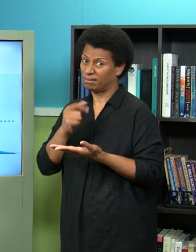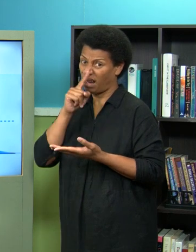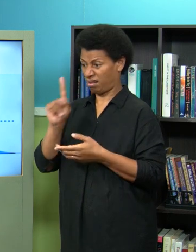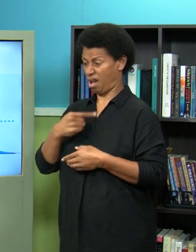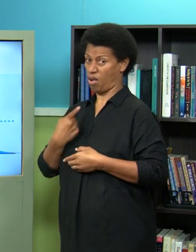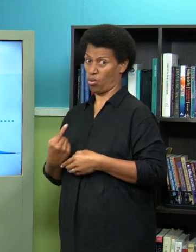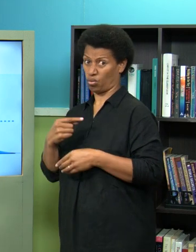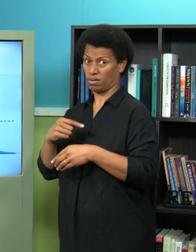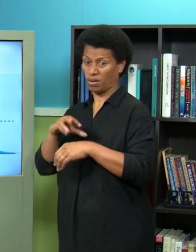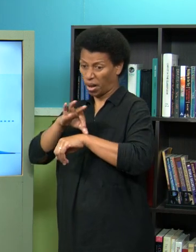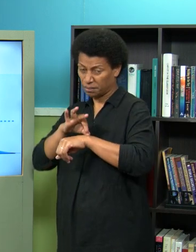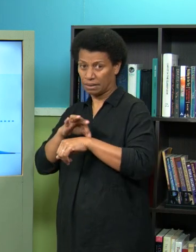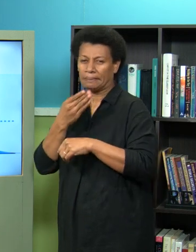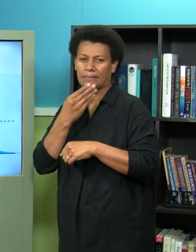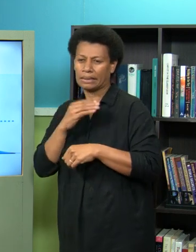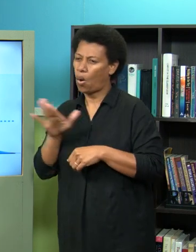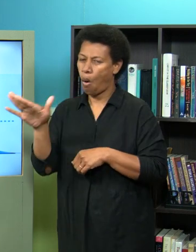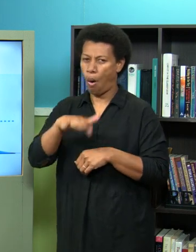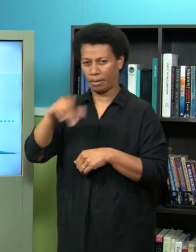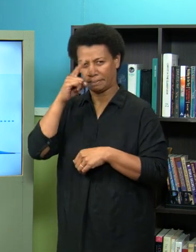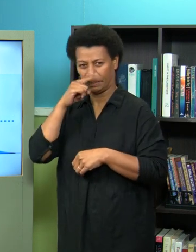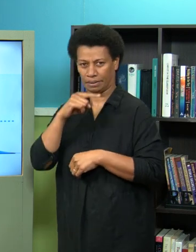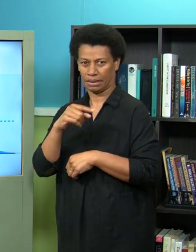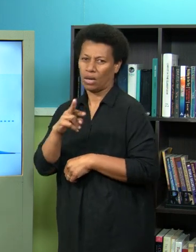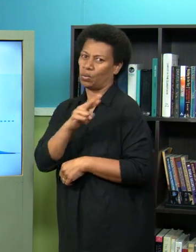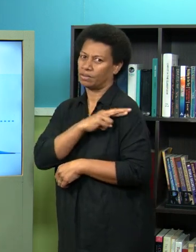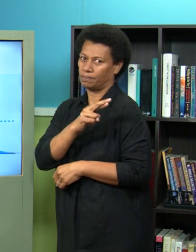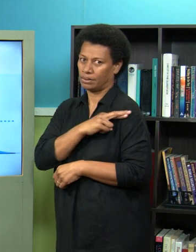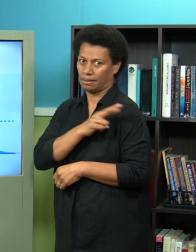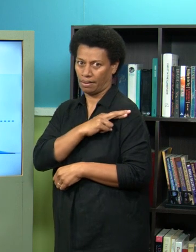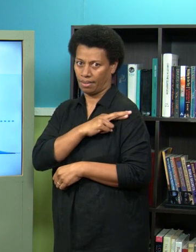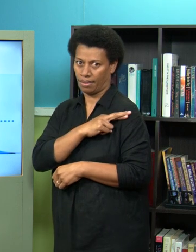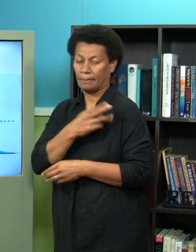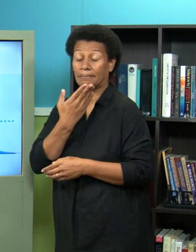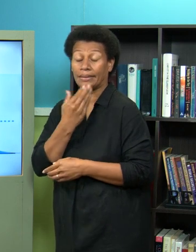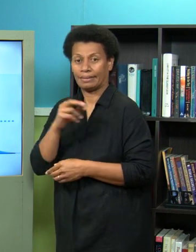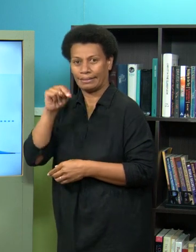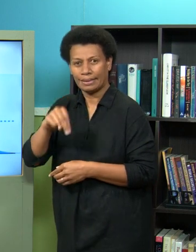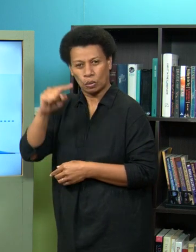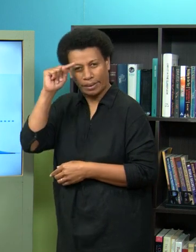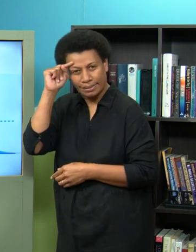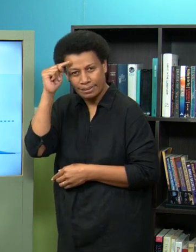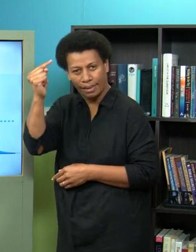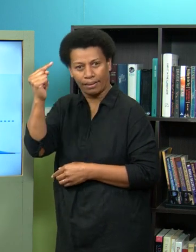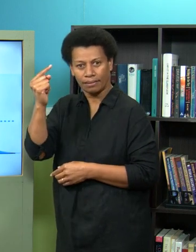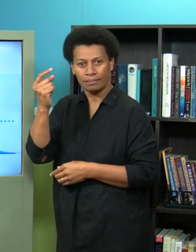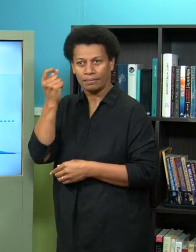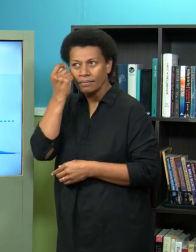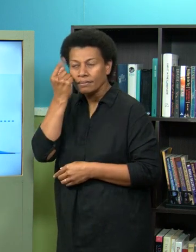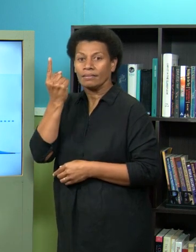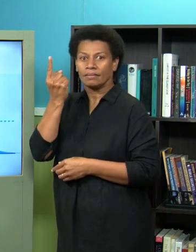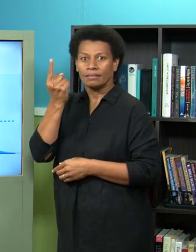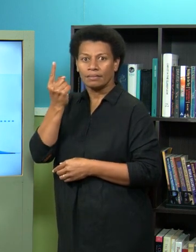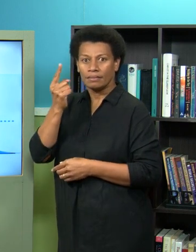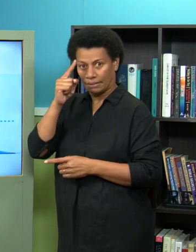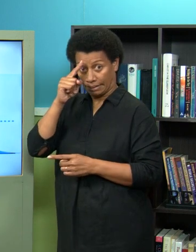everybody's help every single fijian needs to be able to understand that this disease is something